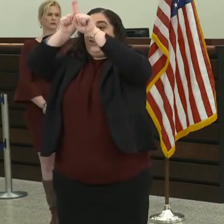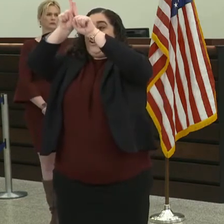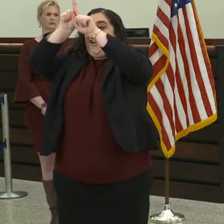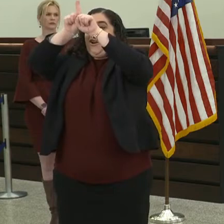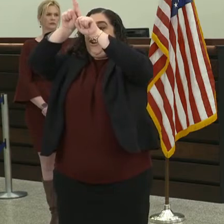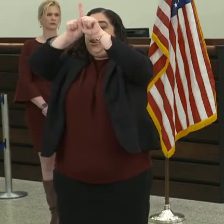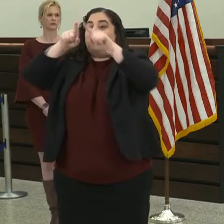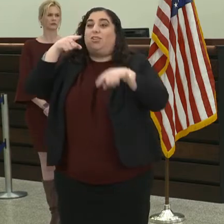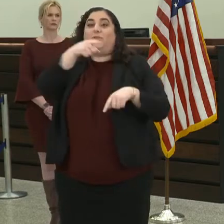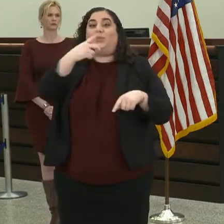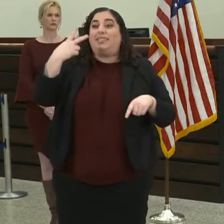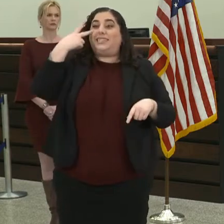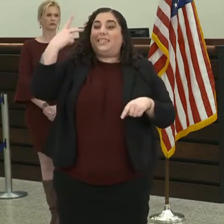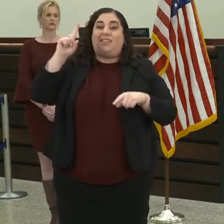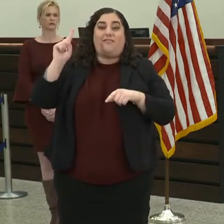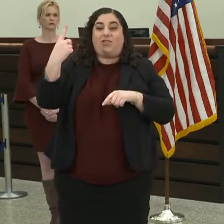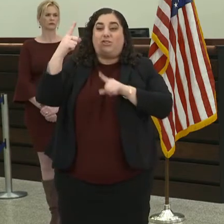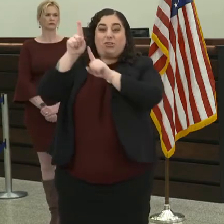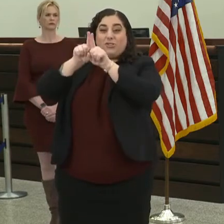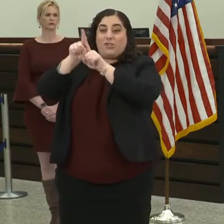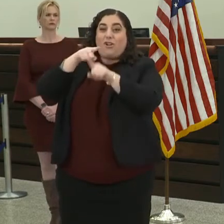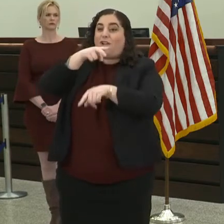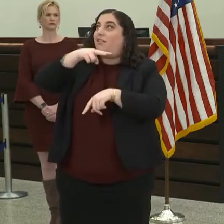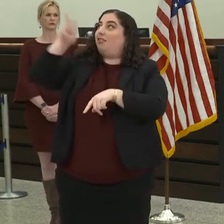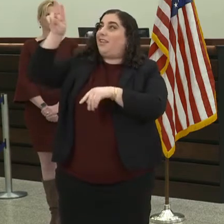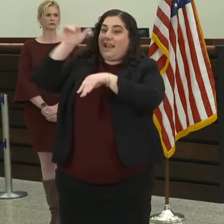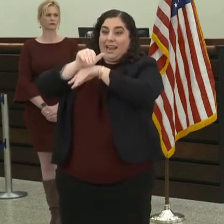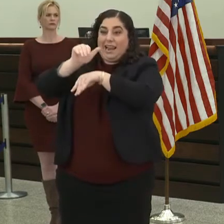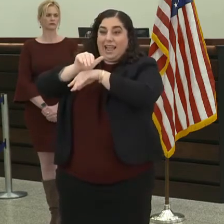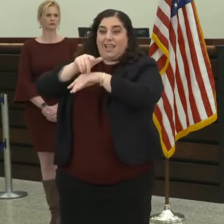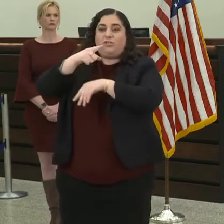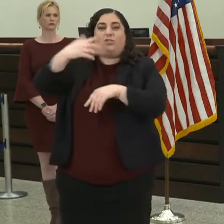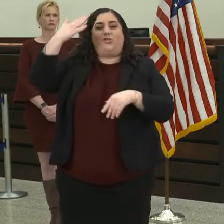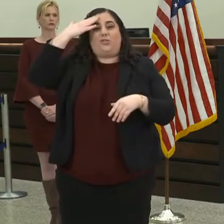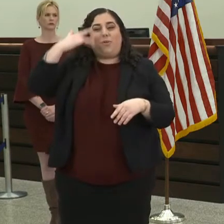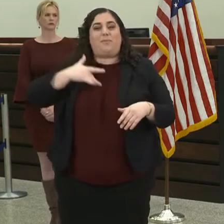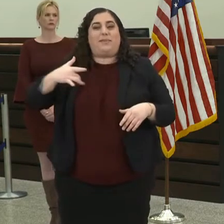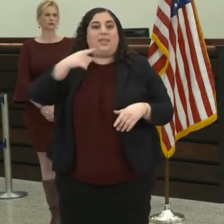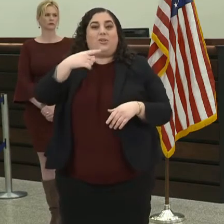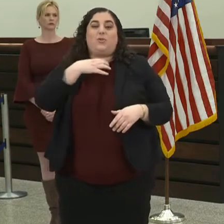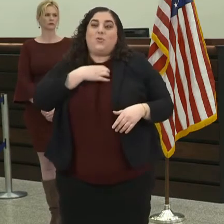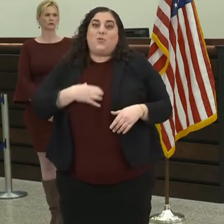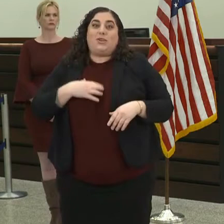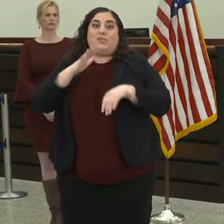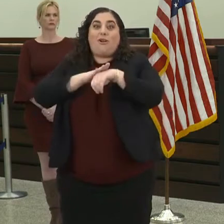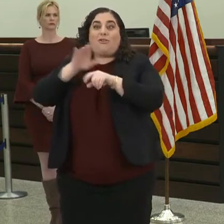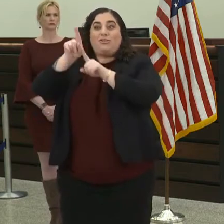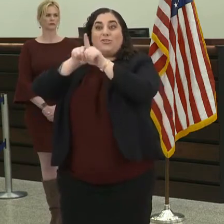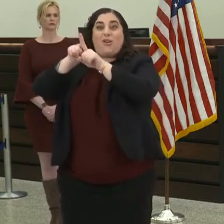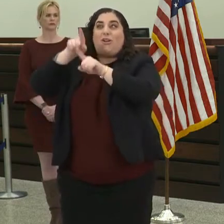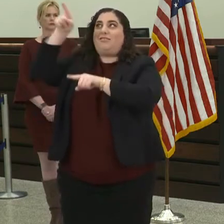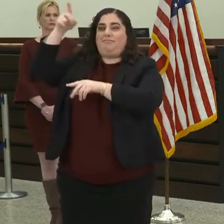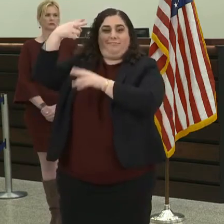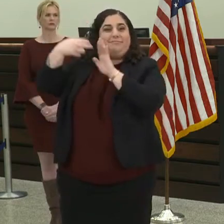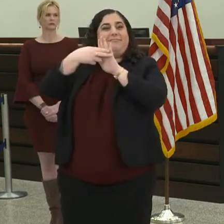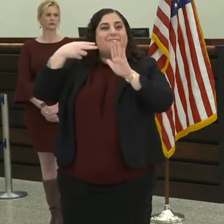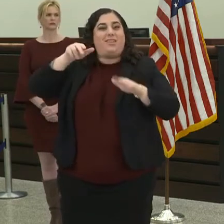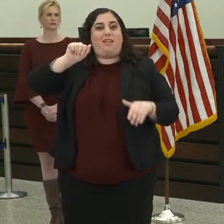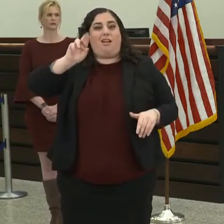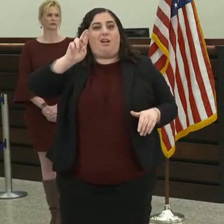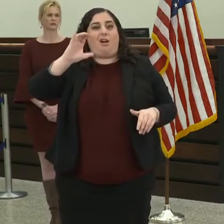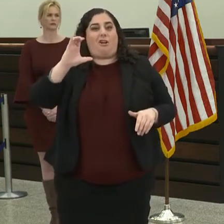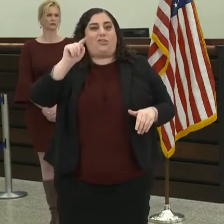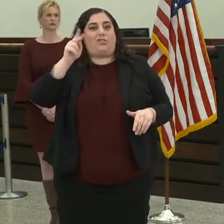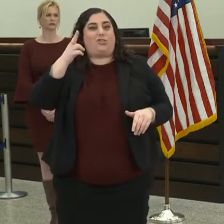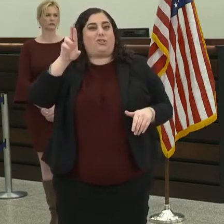the first star you see. So when you wish upon a star, that's Arcturus. We